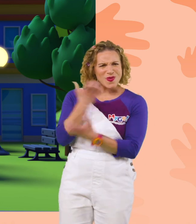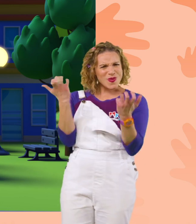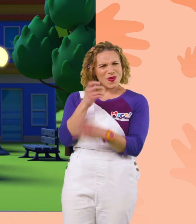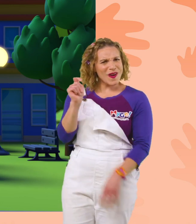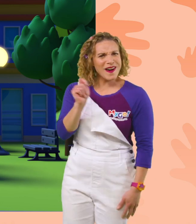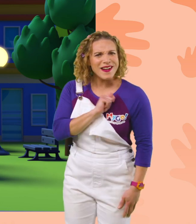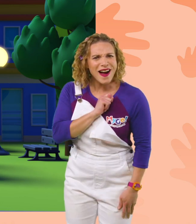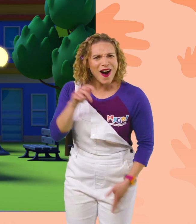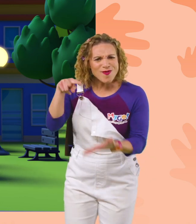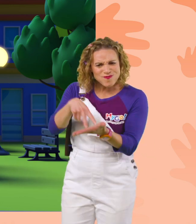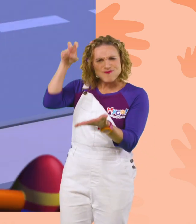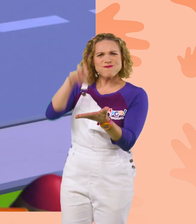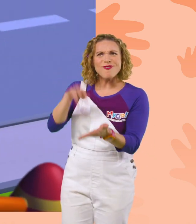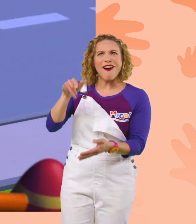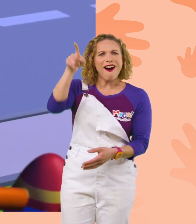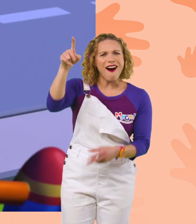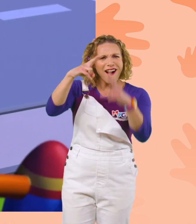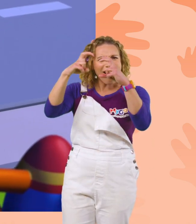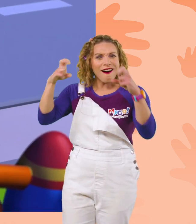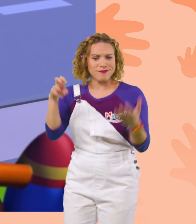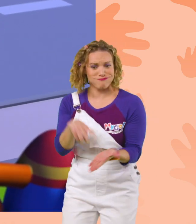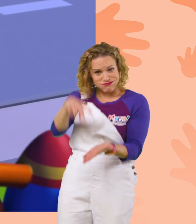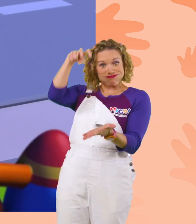Whoa, Tabs! That bouncy castle is out of this world!